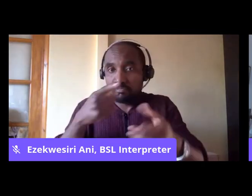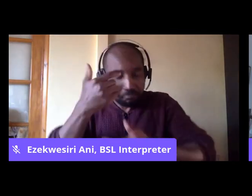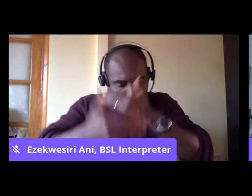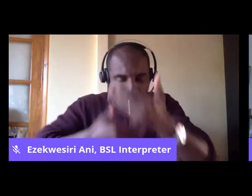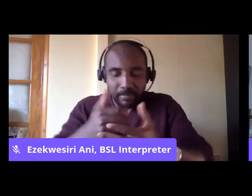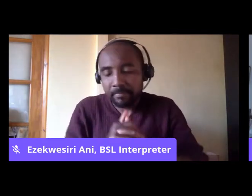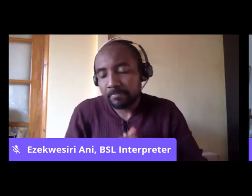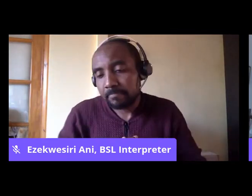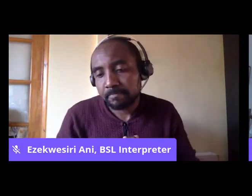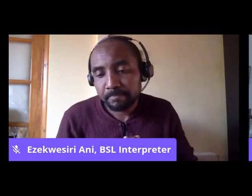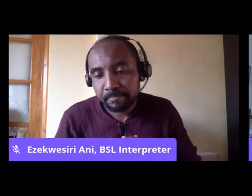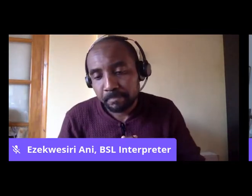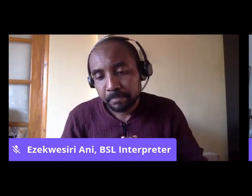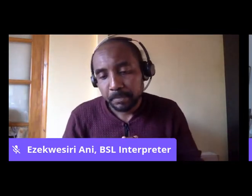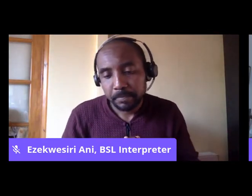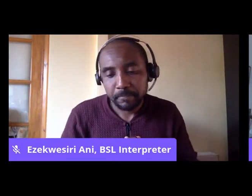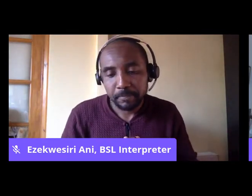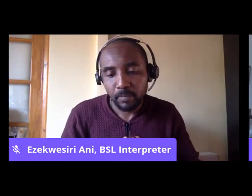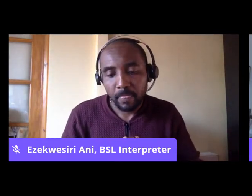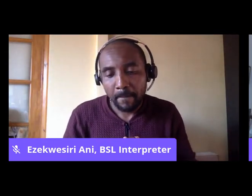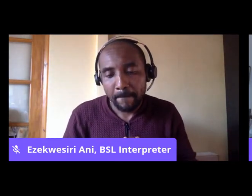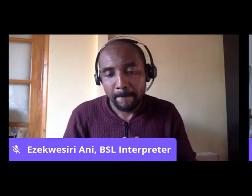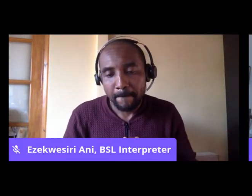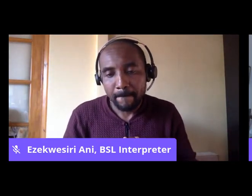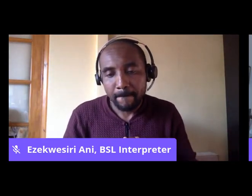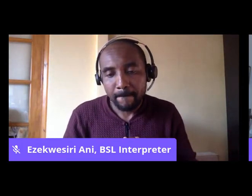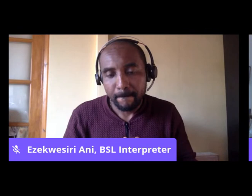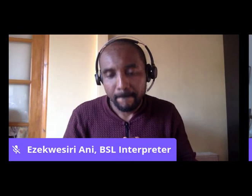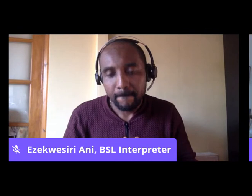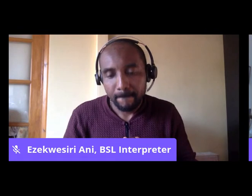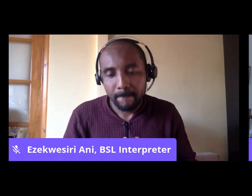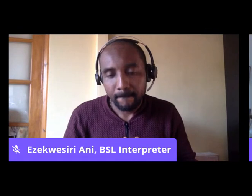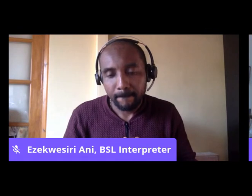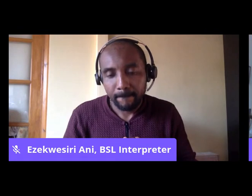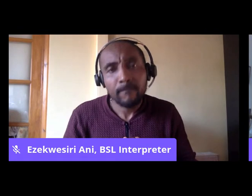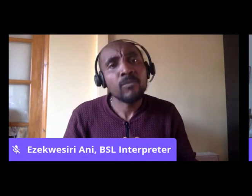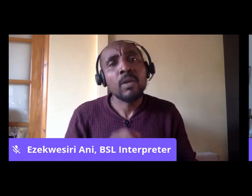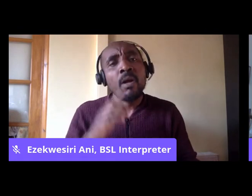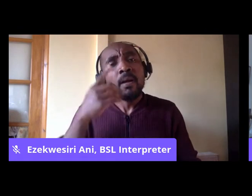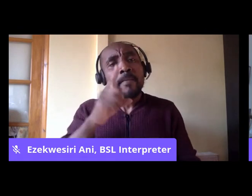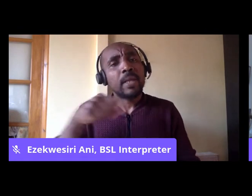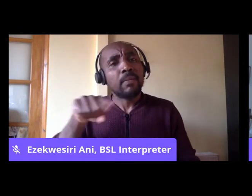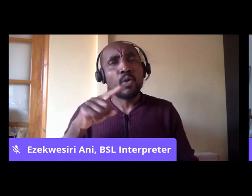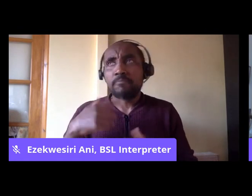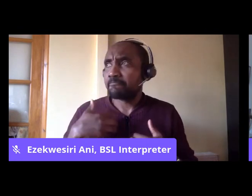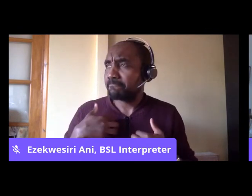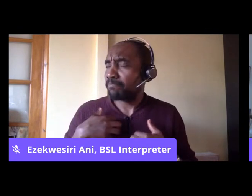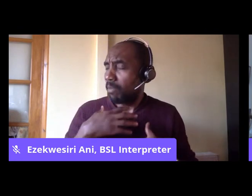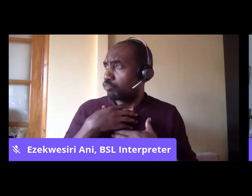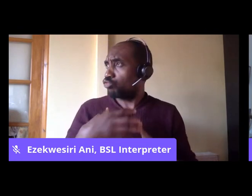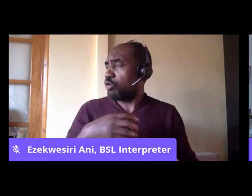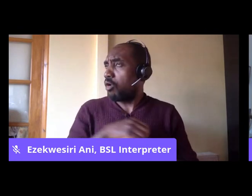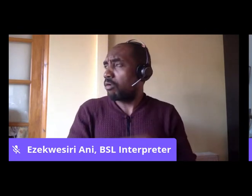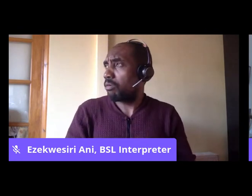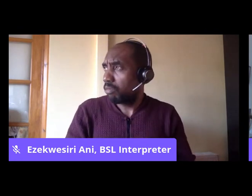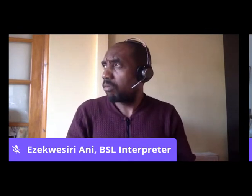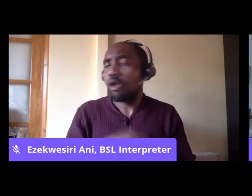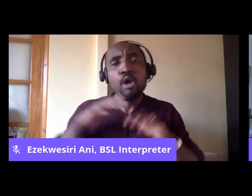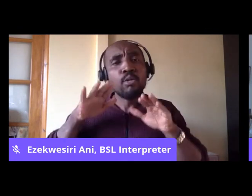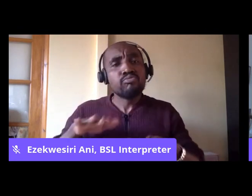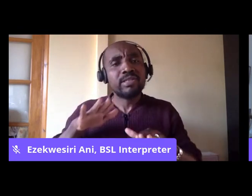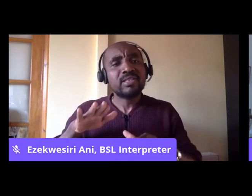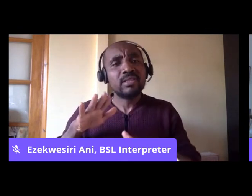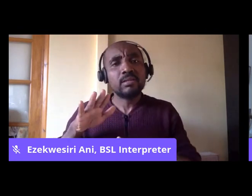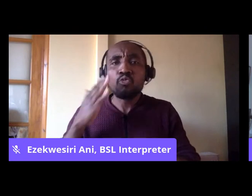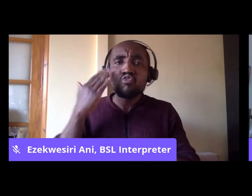And basically, people are very surprised to learn that racial discrimination in Britain was completely